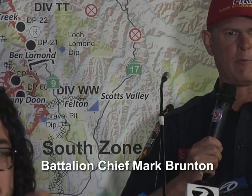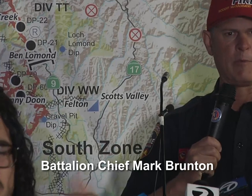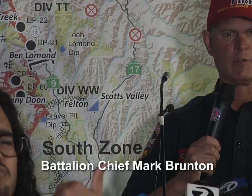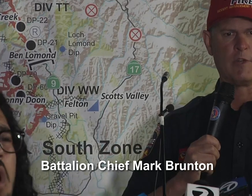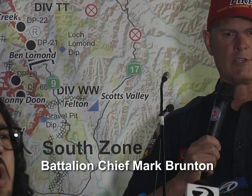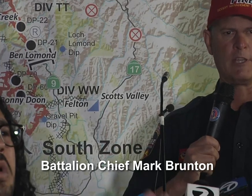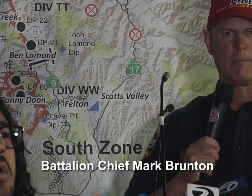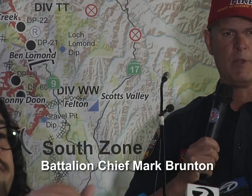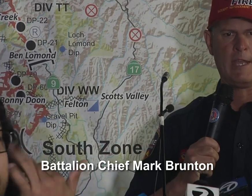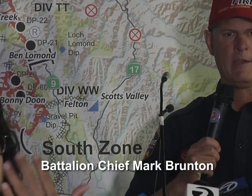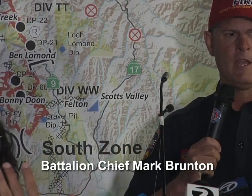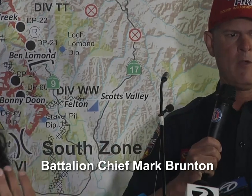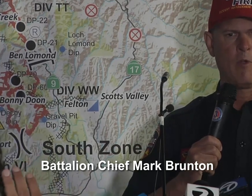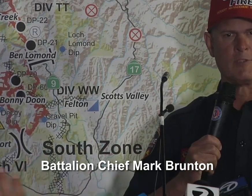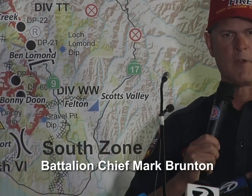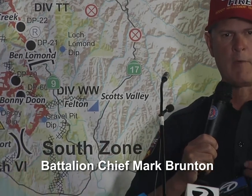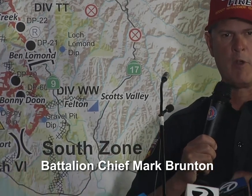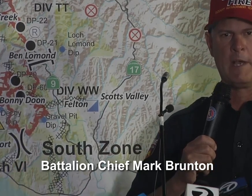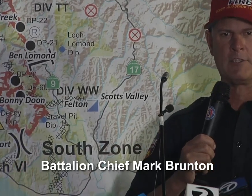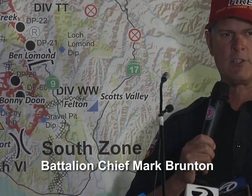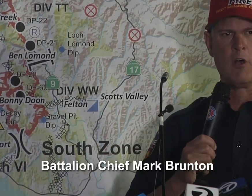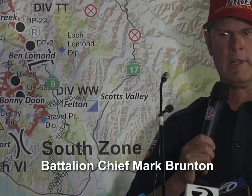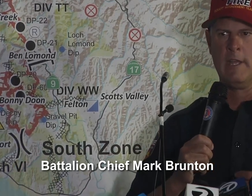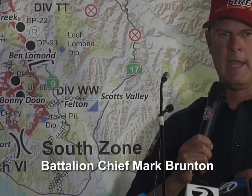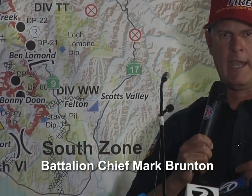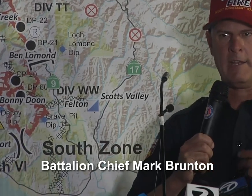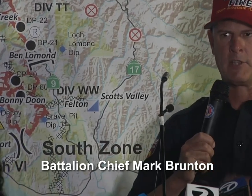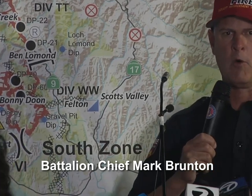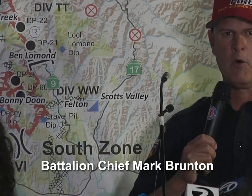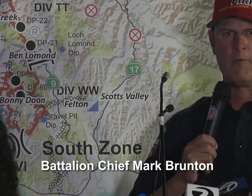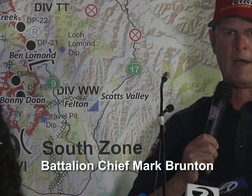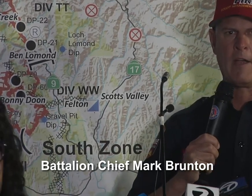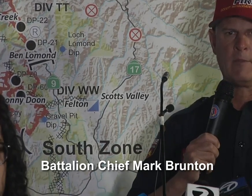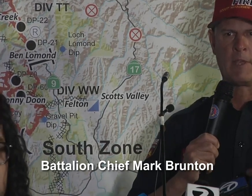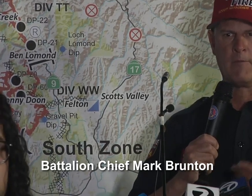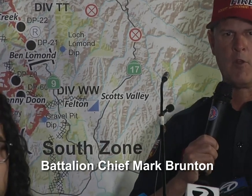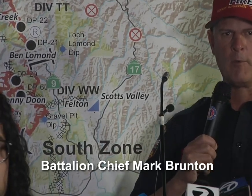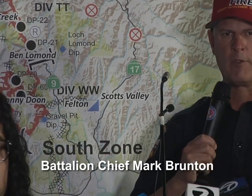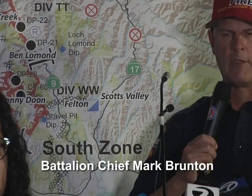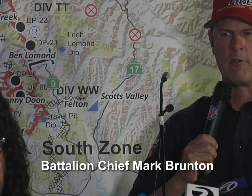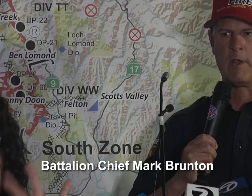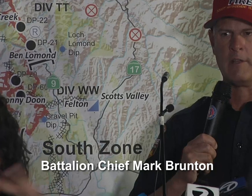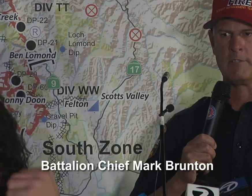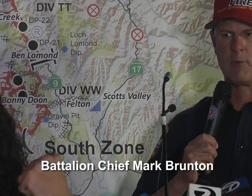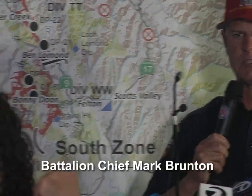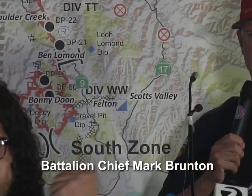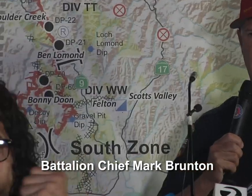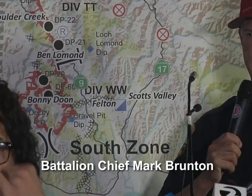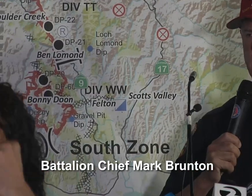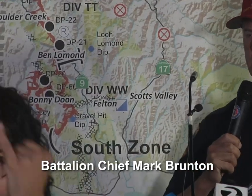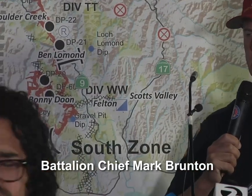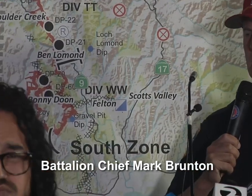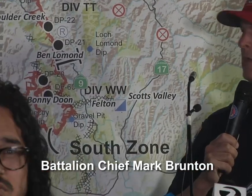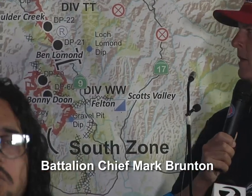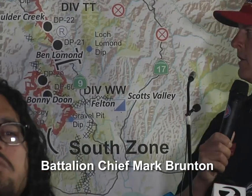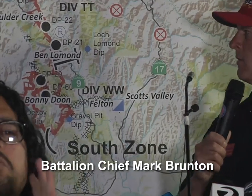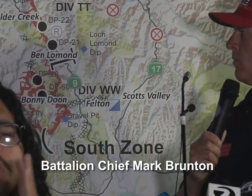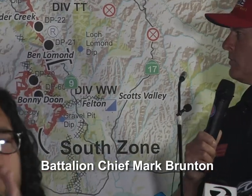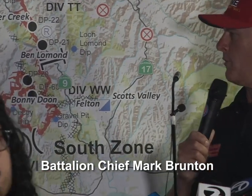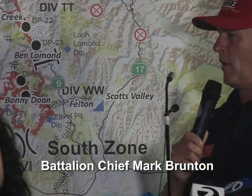the kind of line that we would traditionally put in where it's very robust, solid, and is going to hold fire, and then we can follow up with other suppression tactics.